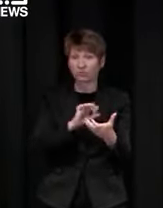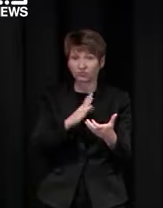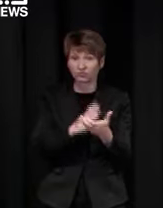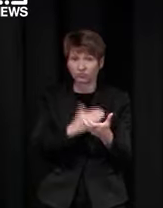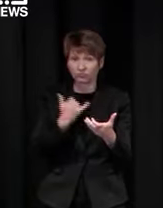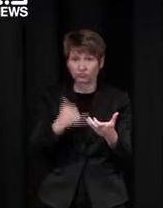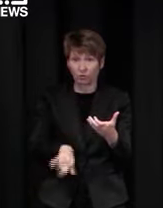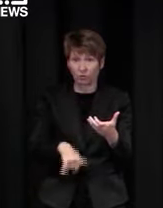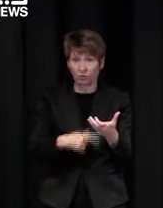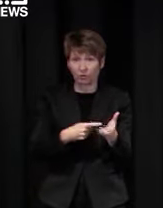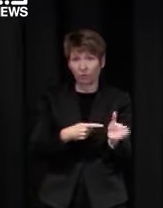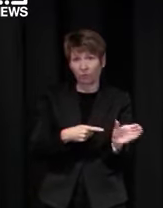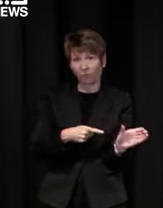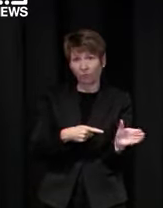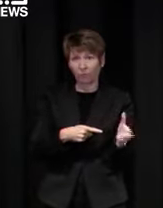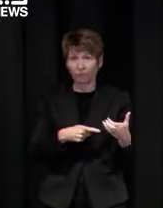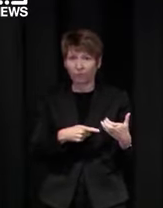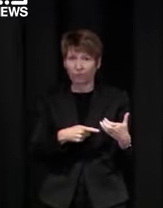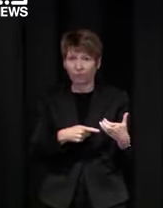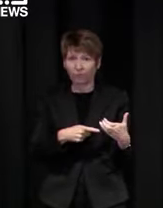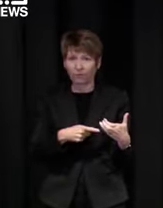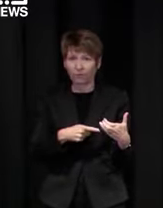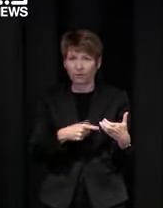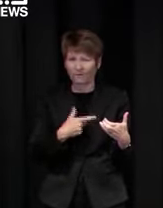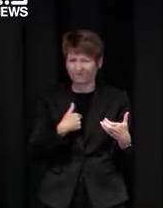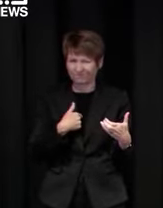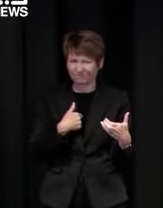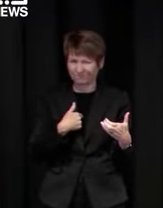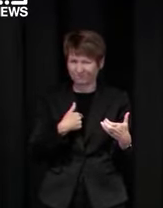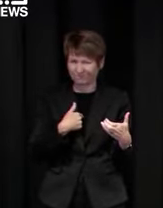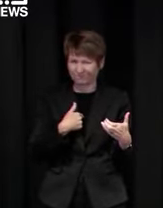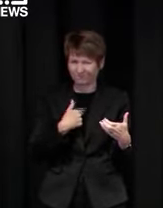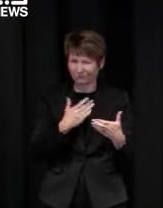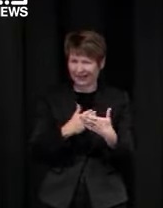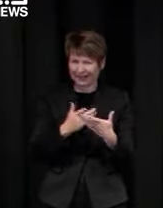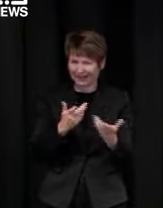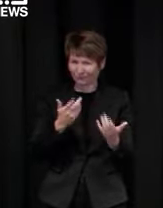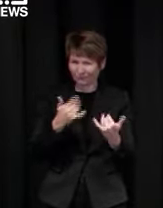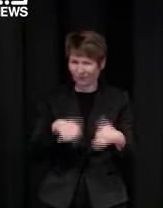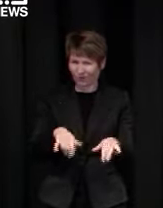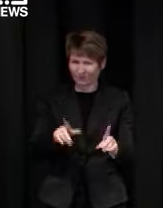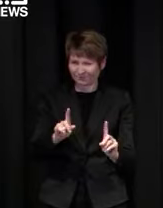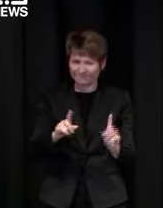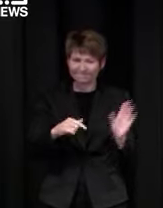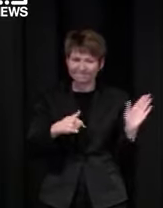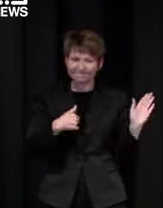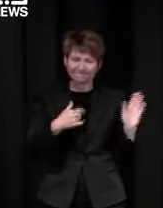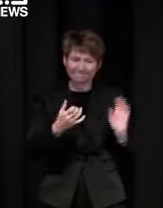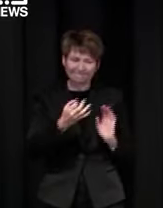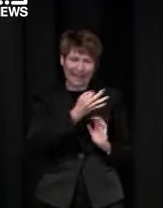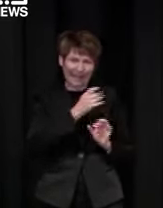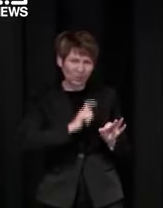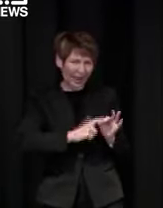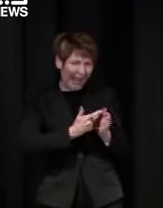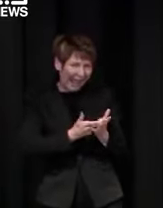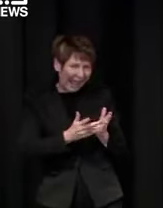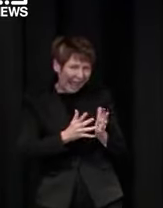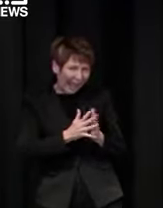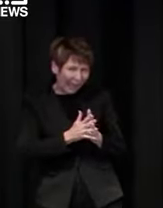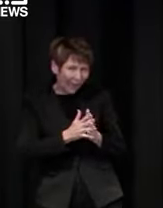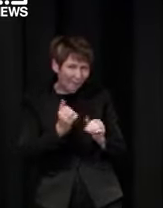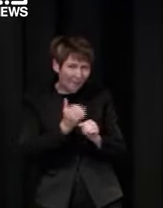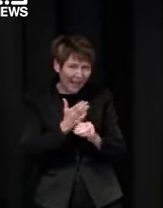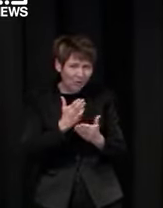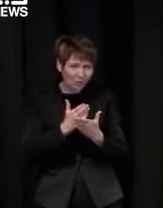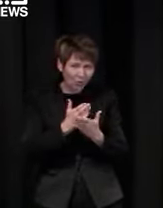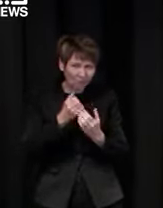well look i'm not i'm not i'm not a technical expert on on the the um on the security of the